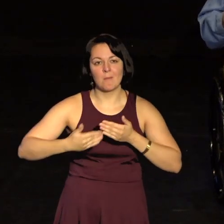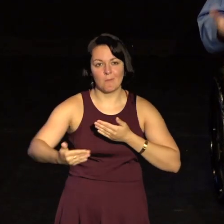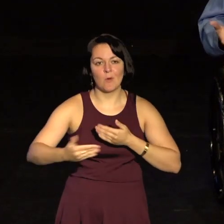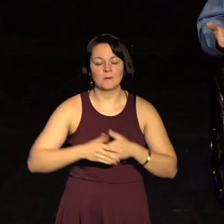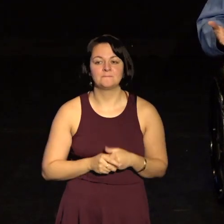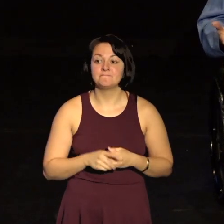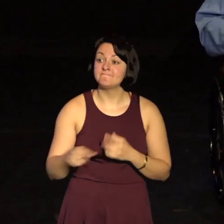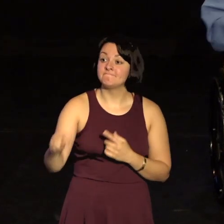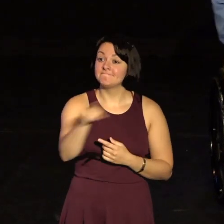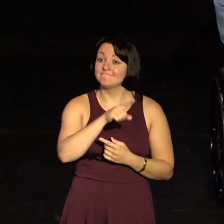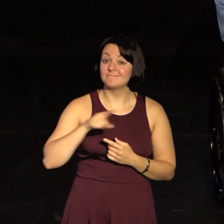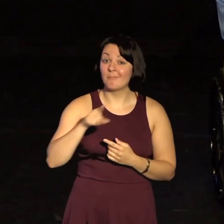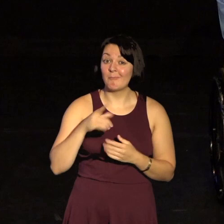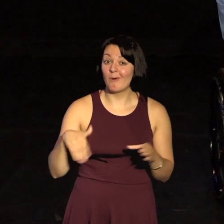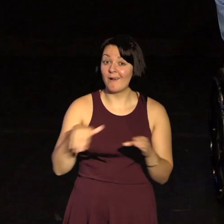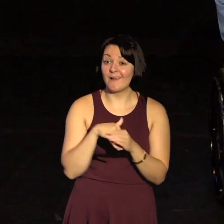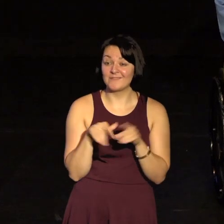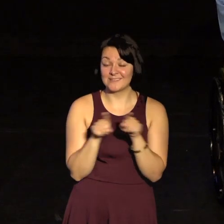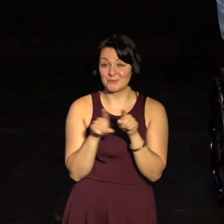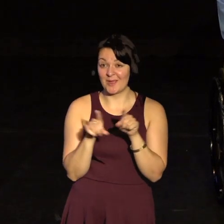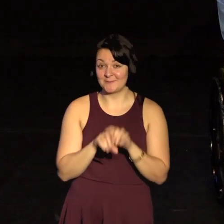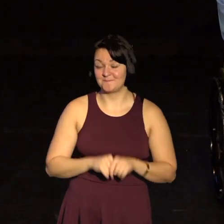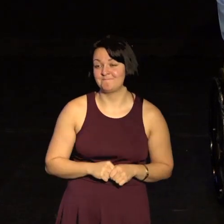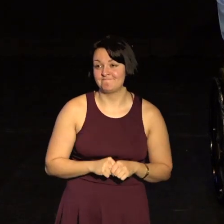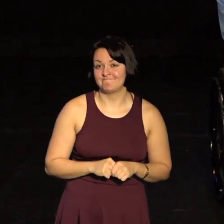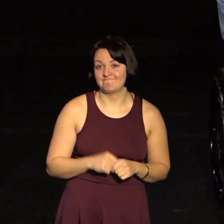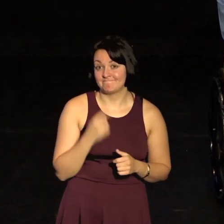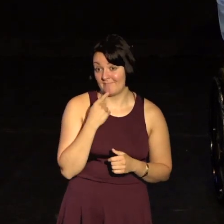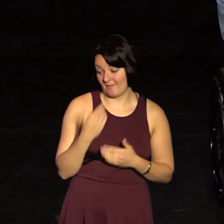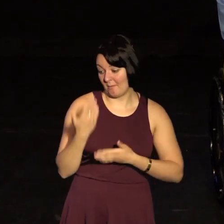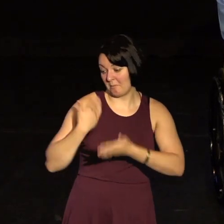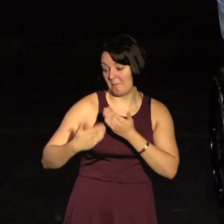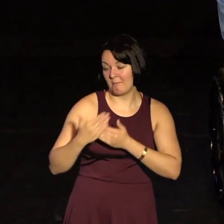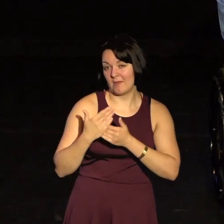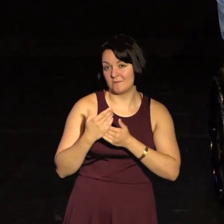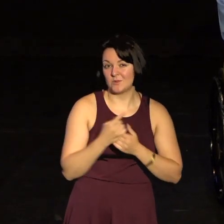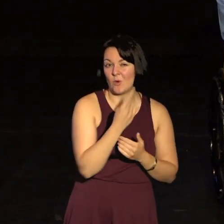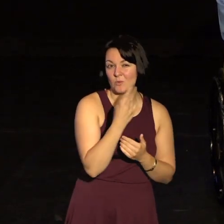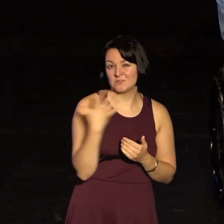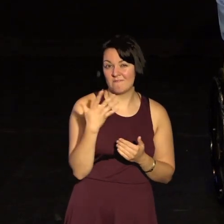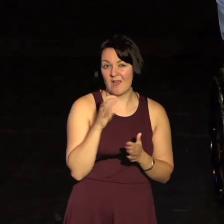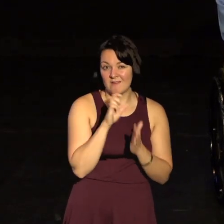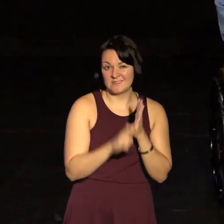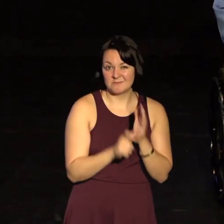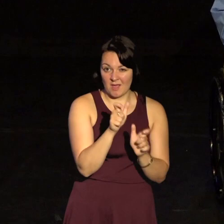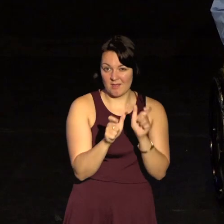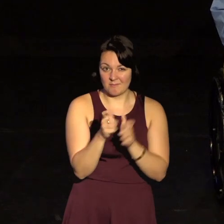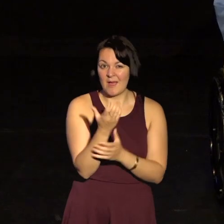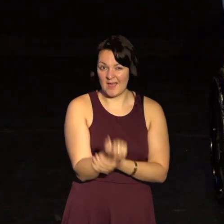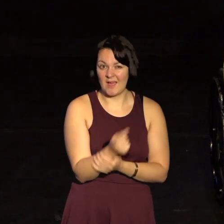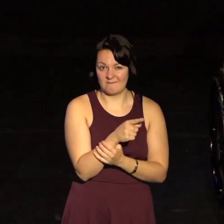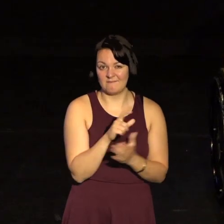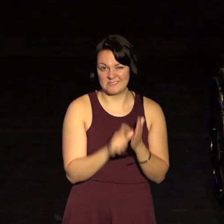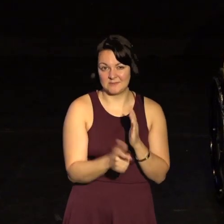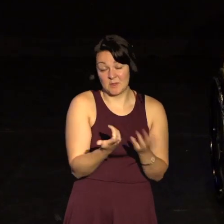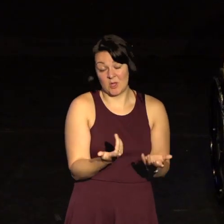folks like you. So, as I said earlier, up to one or five people have a disability. A lot of them